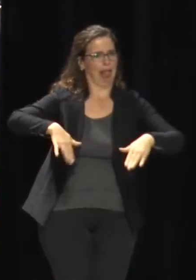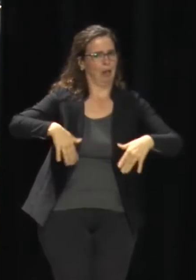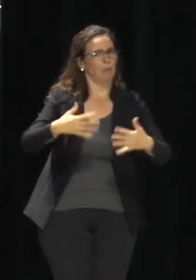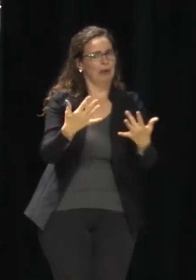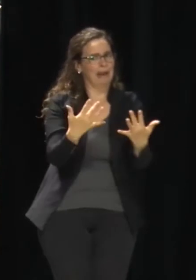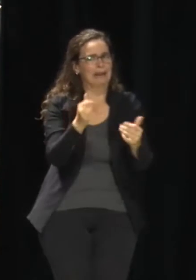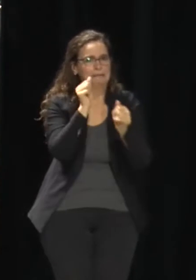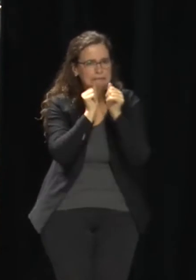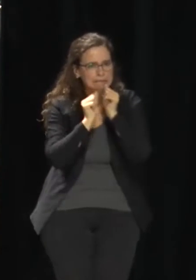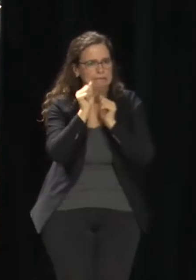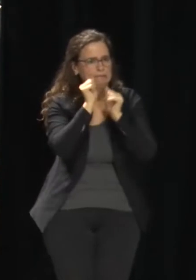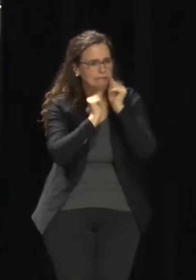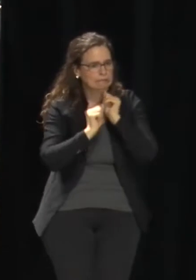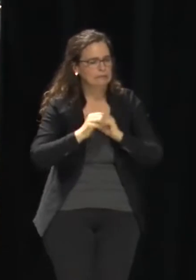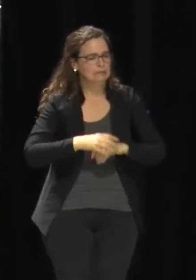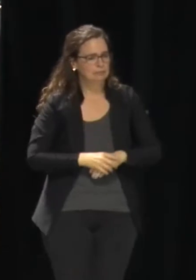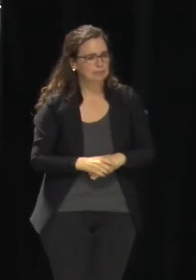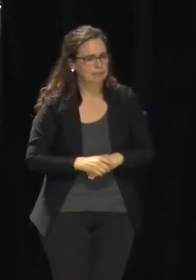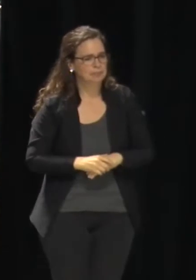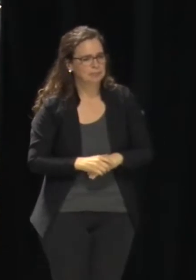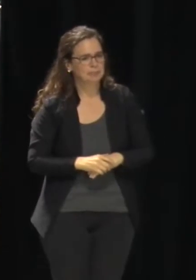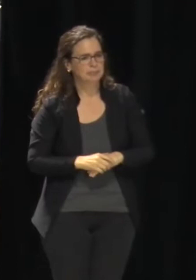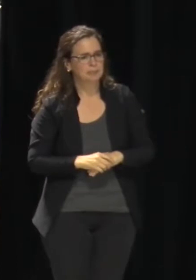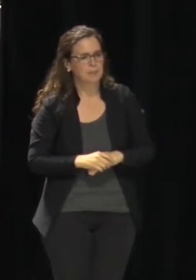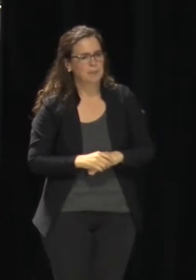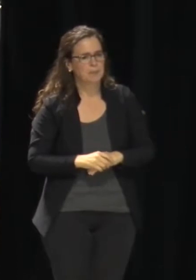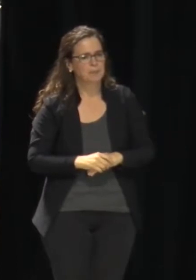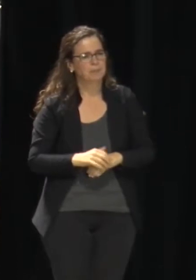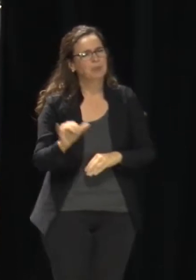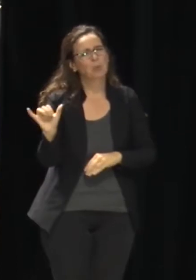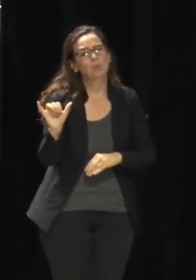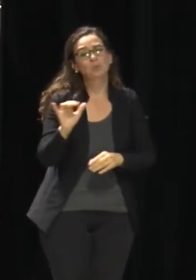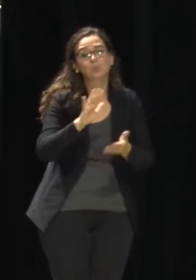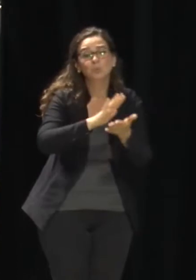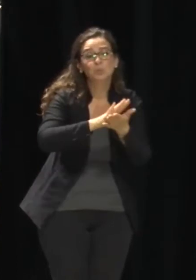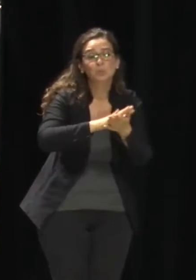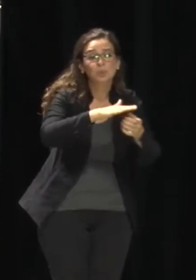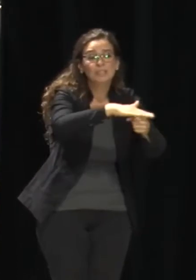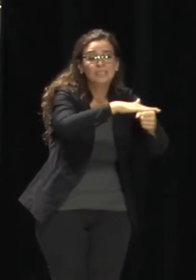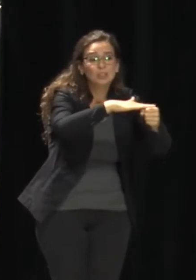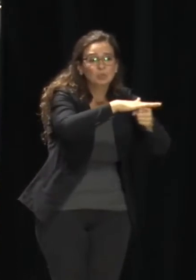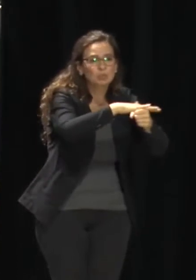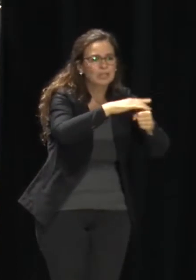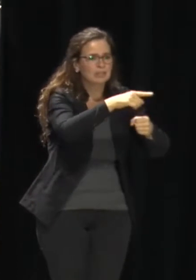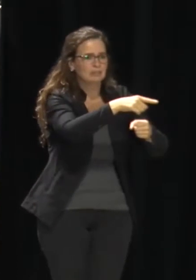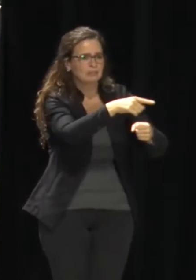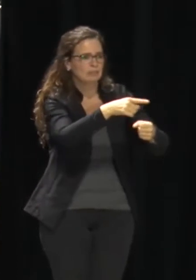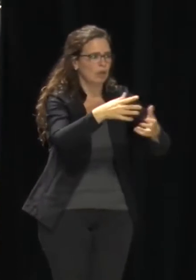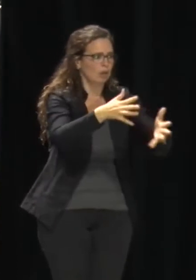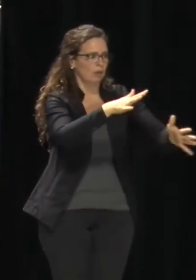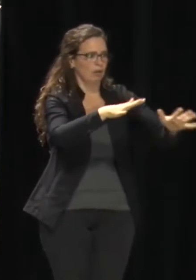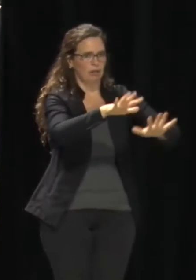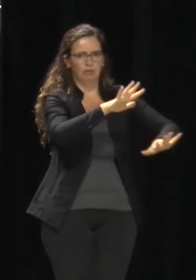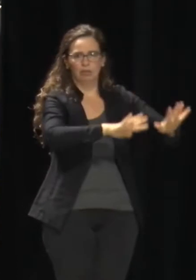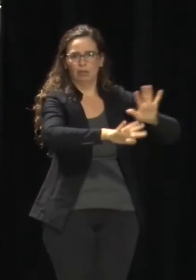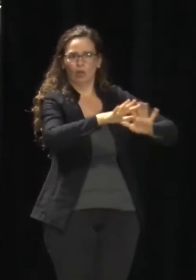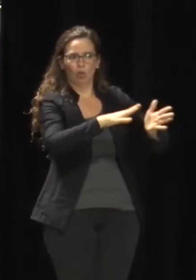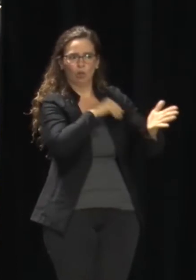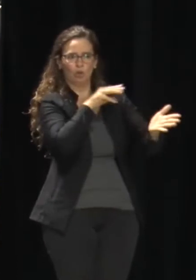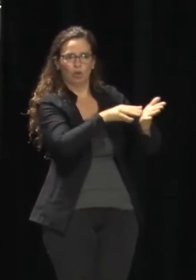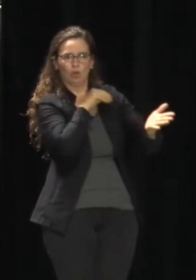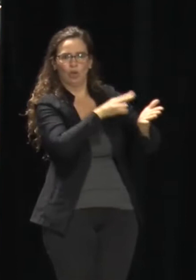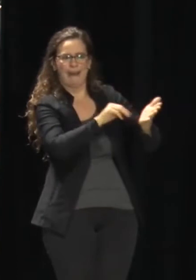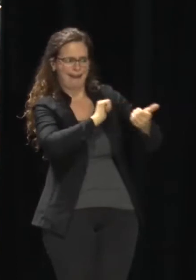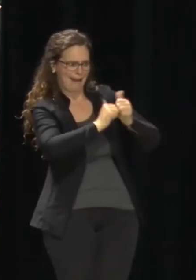In addition to that, the school districts are learning how to deal with this in the buildings. And as we work through